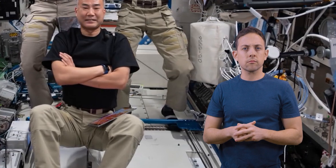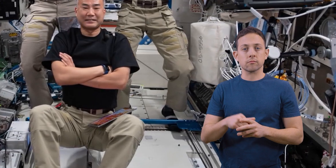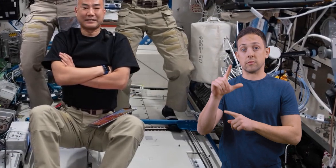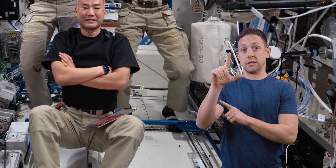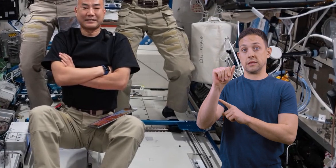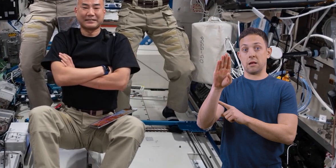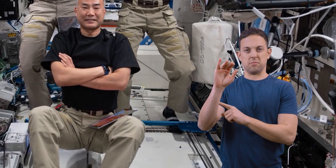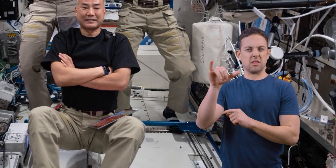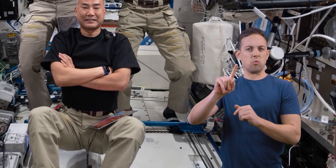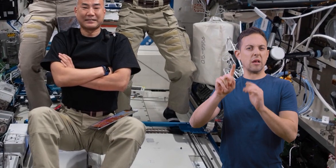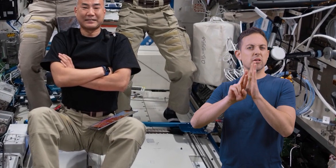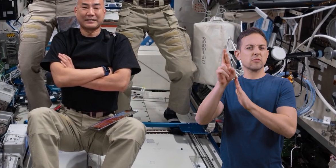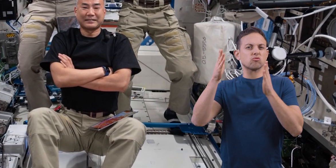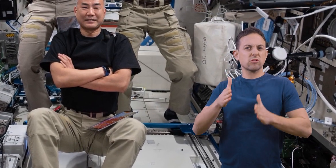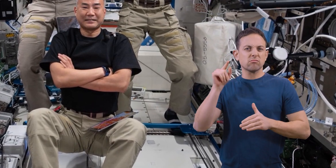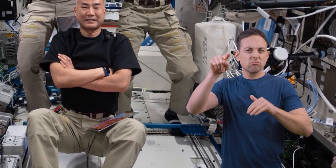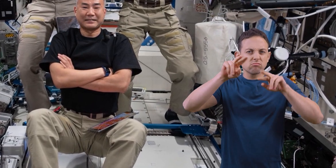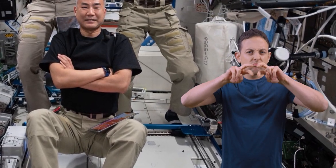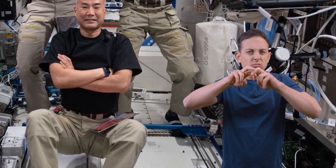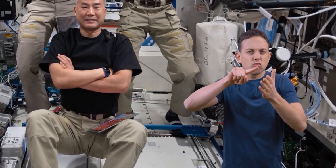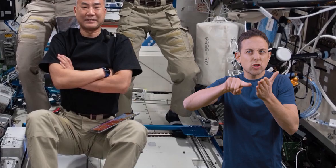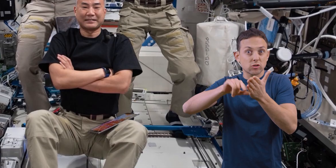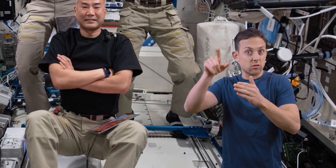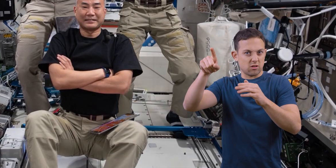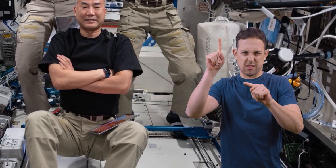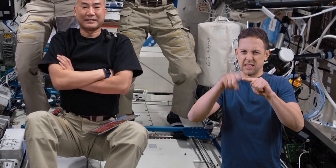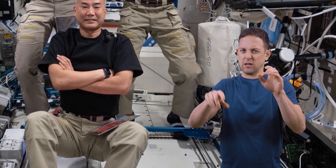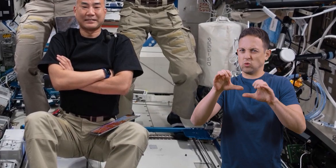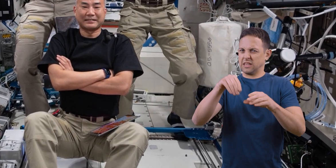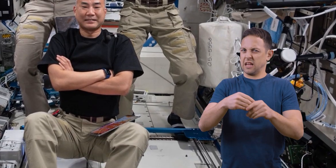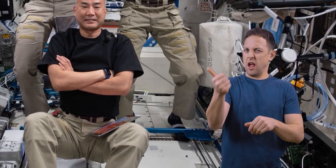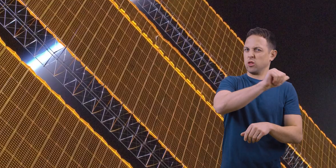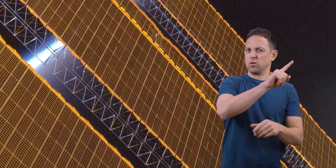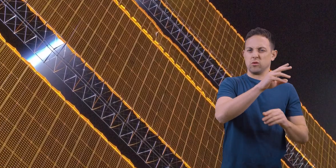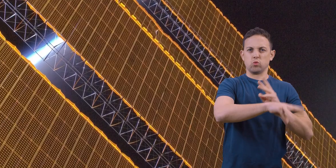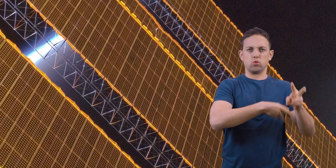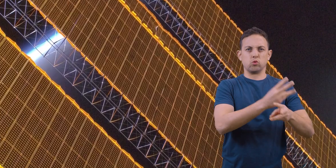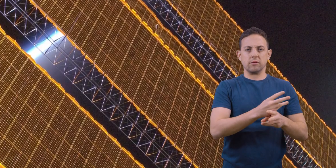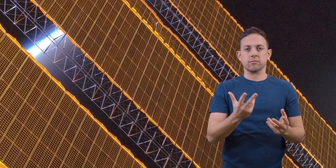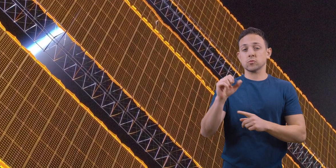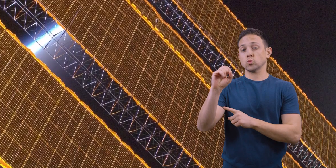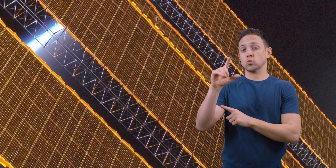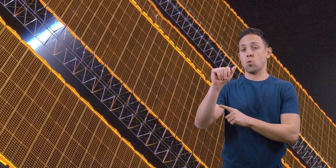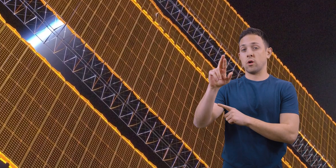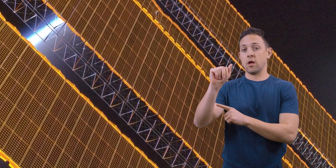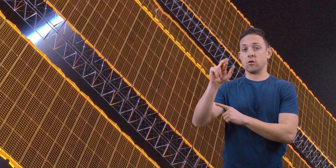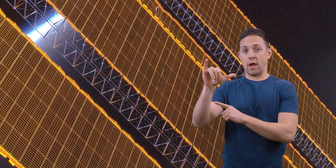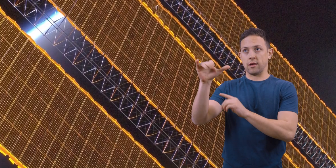Laboratories are where astronauts conduct research that they cannot do anywhere else. Solar arrays collect energy from the sun to